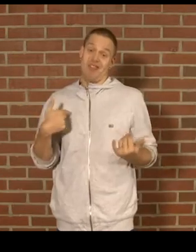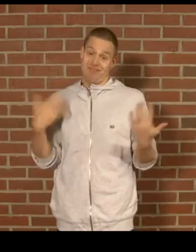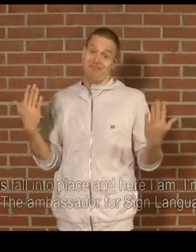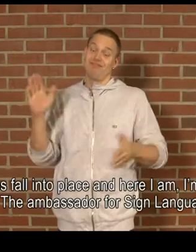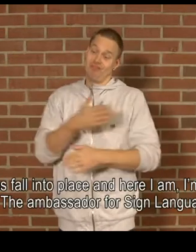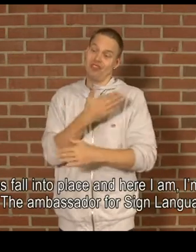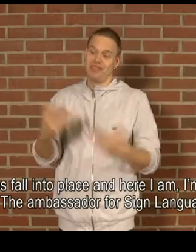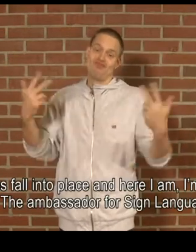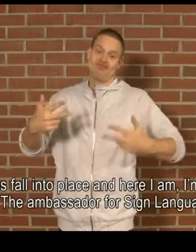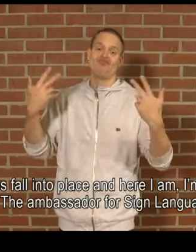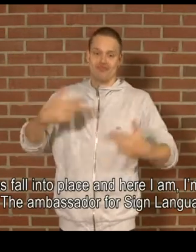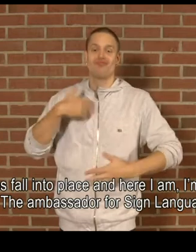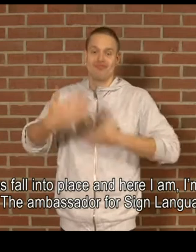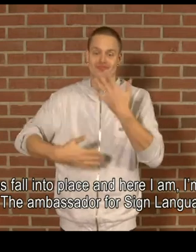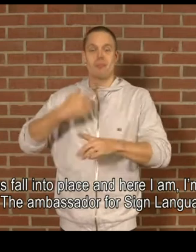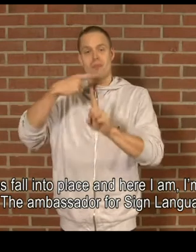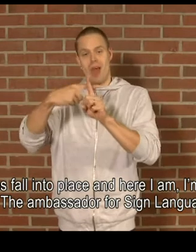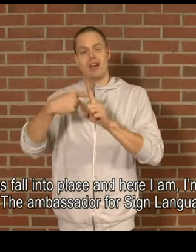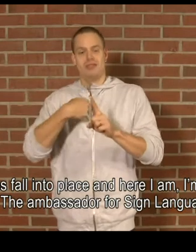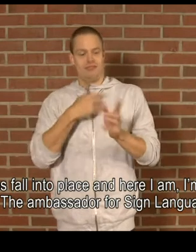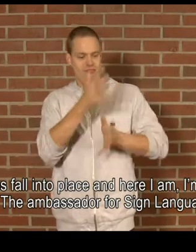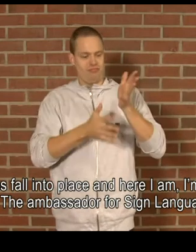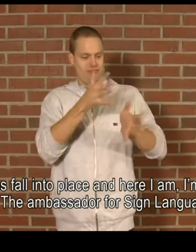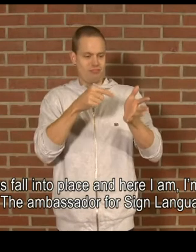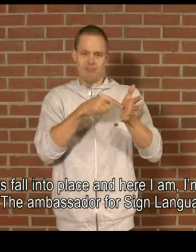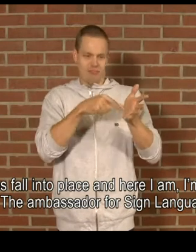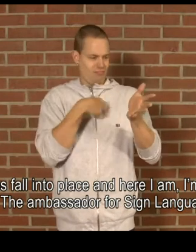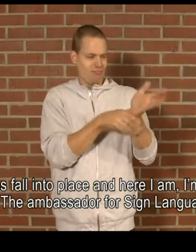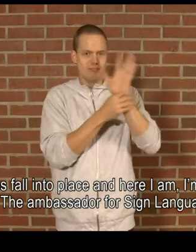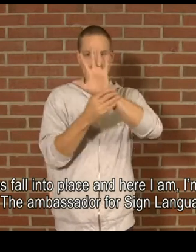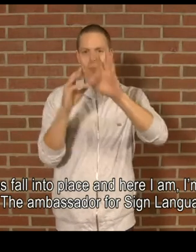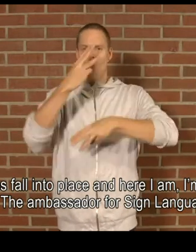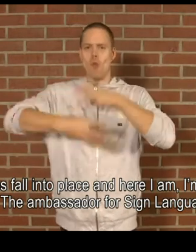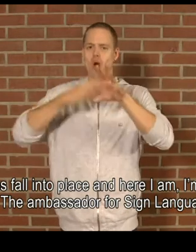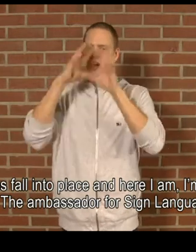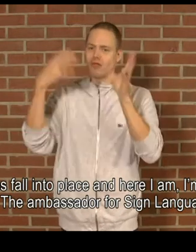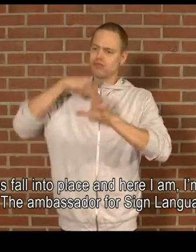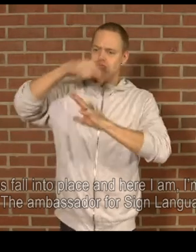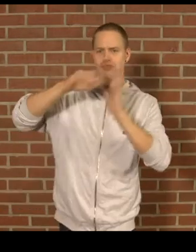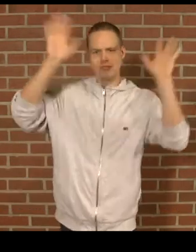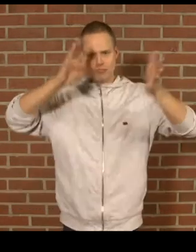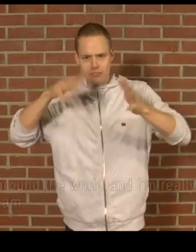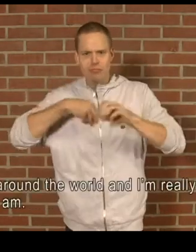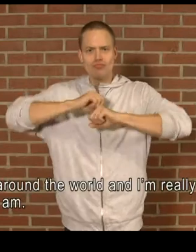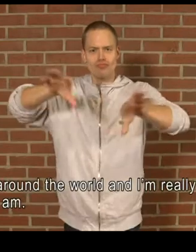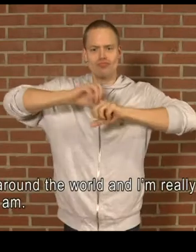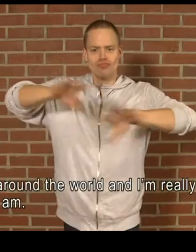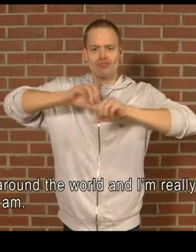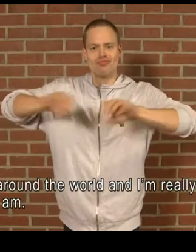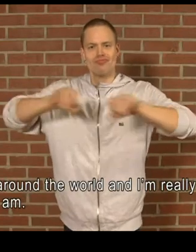I live it up, you dream about it, I'm a winner, that's what's up now I'm winner, winner, I'm a winner, winner And you can stand by if you want, see